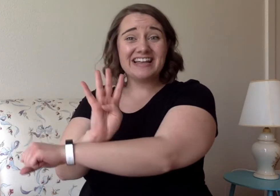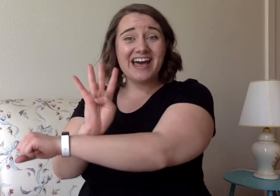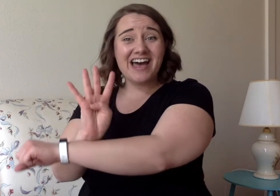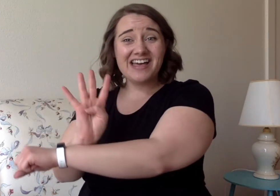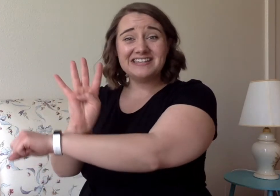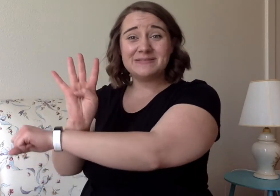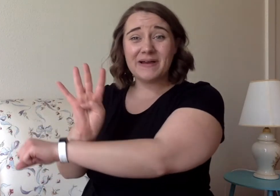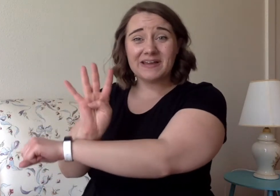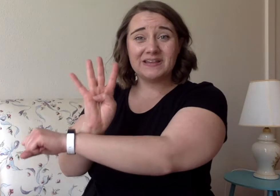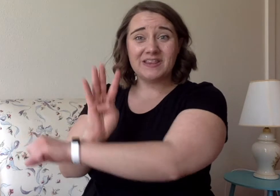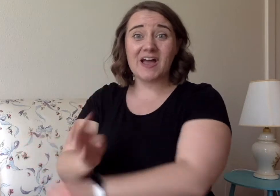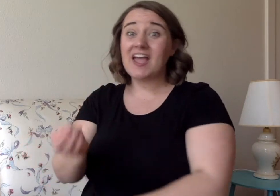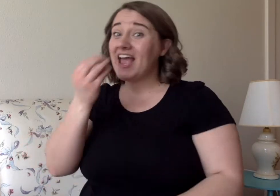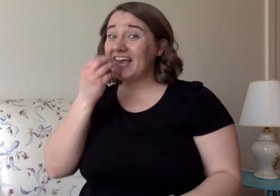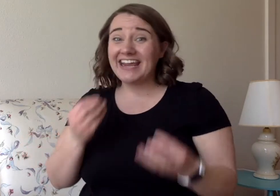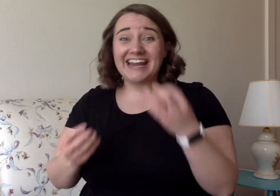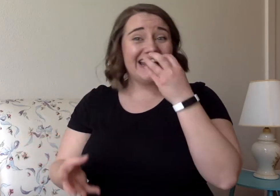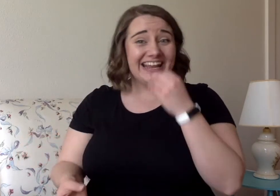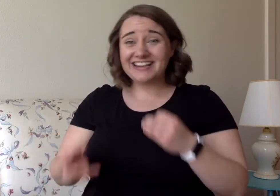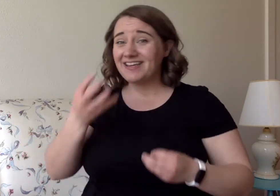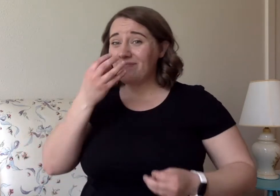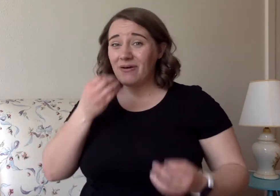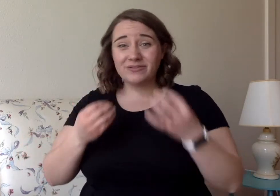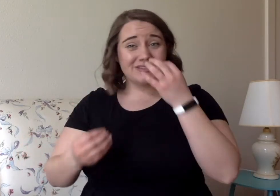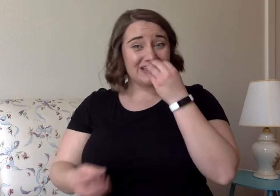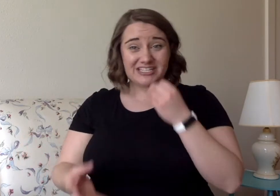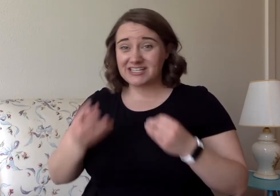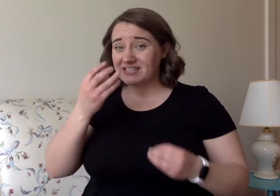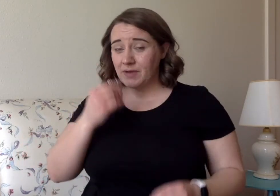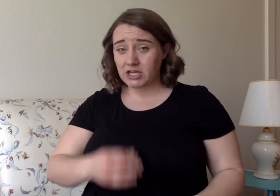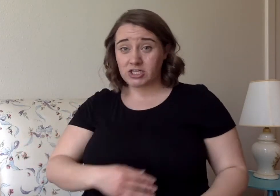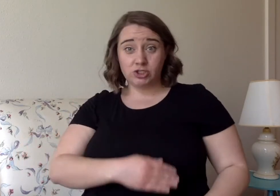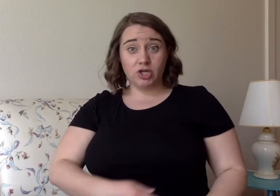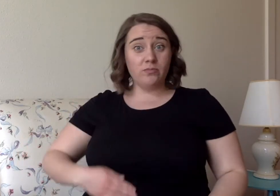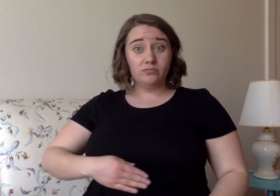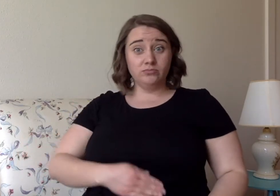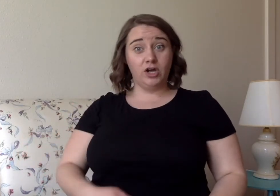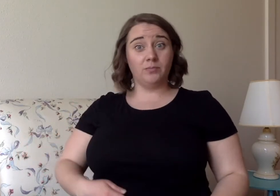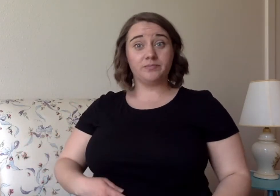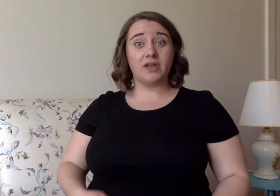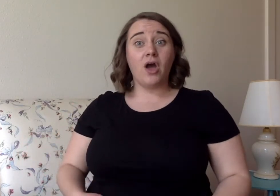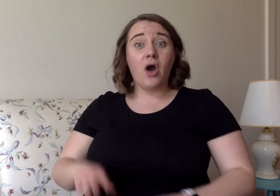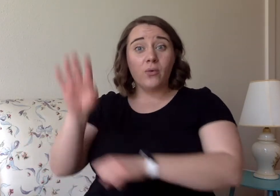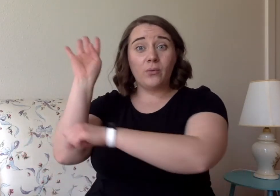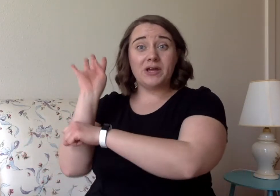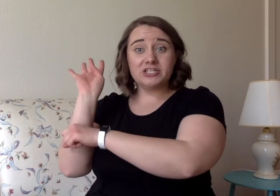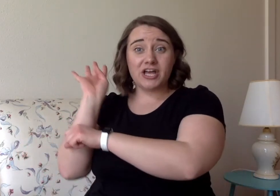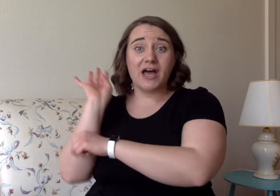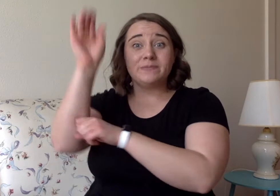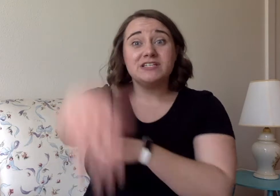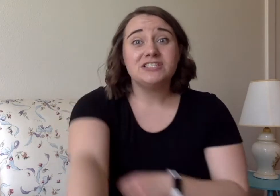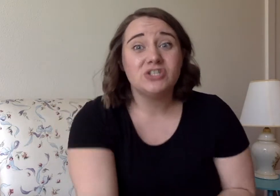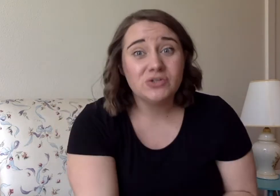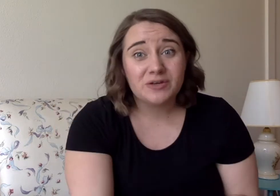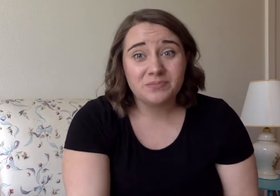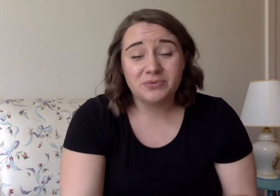on a speckled log eating the most delicious bugs. Yum yum! One jumped into the pool